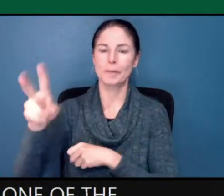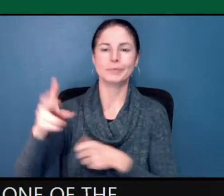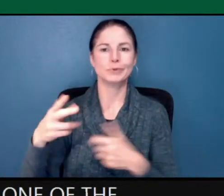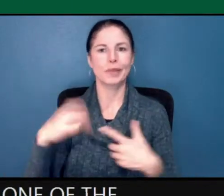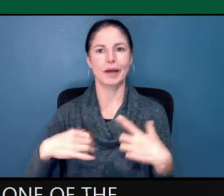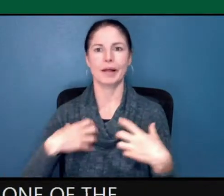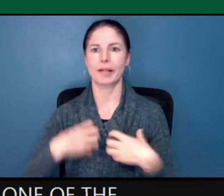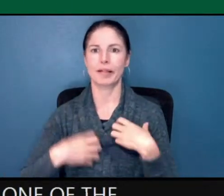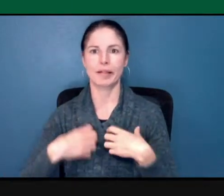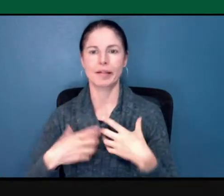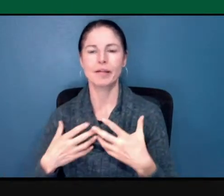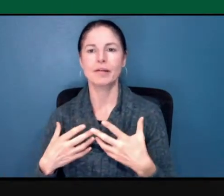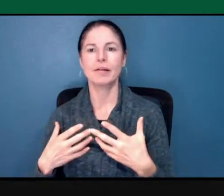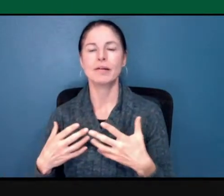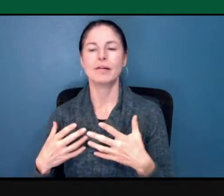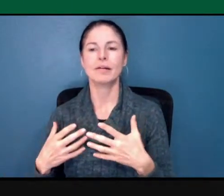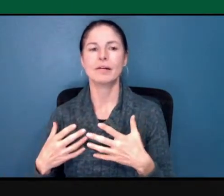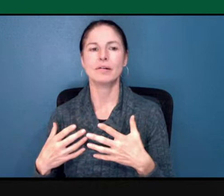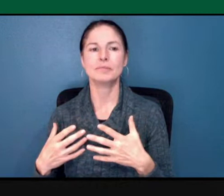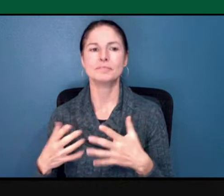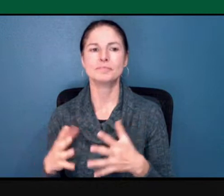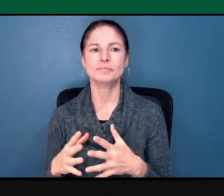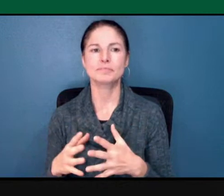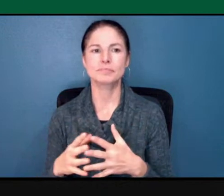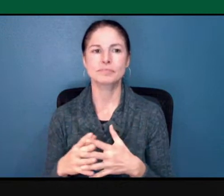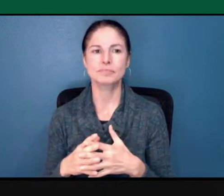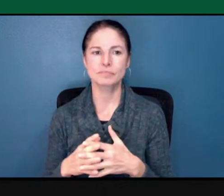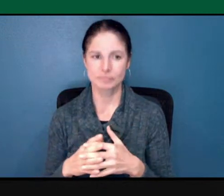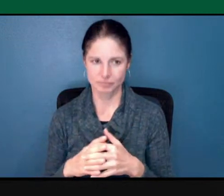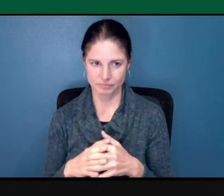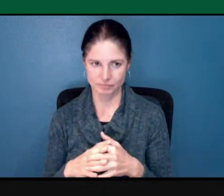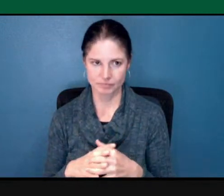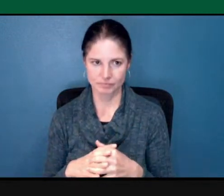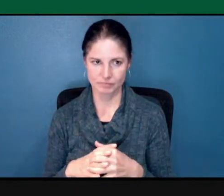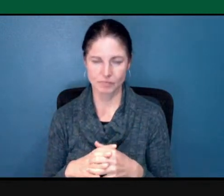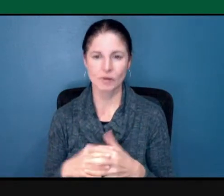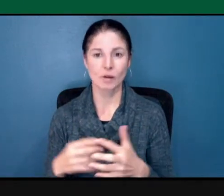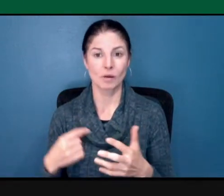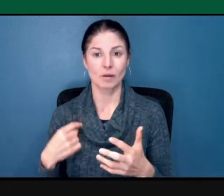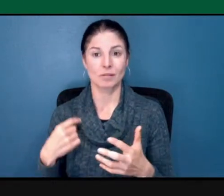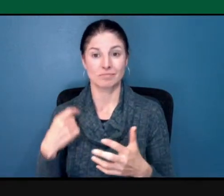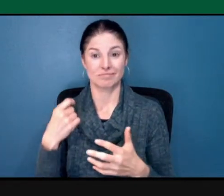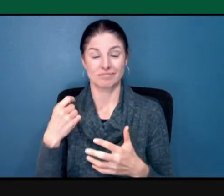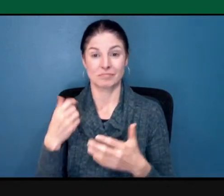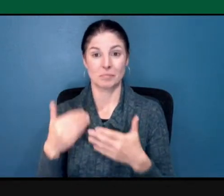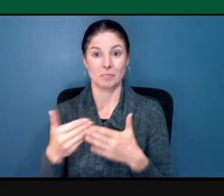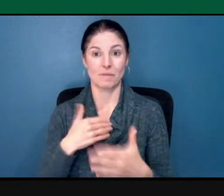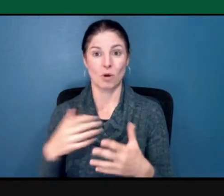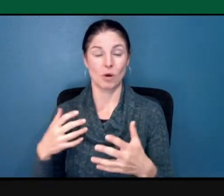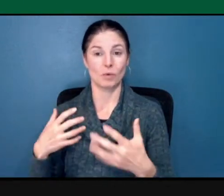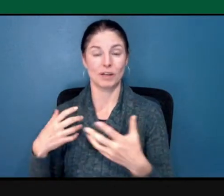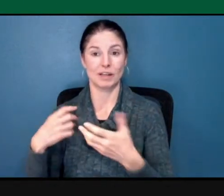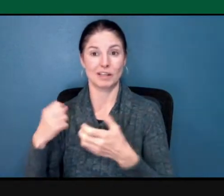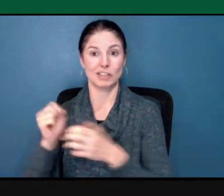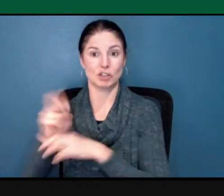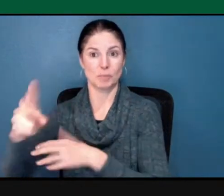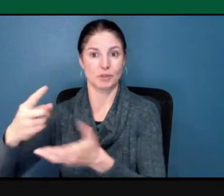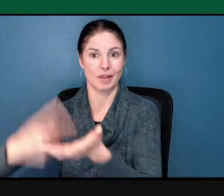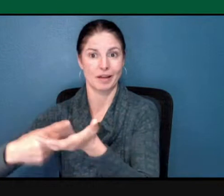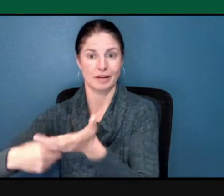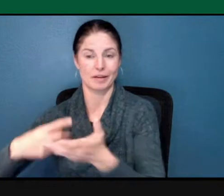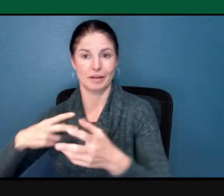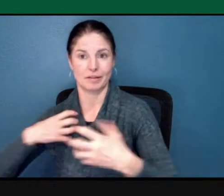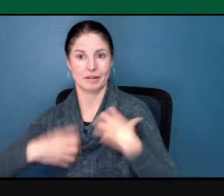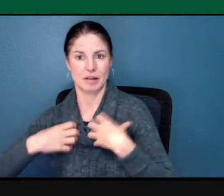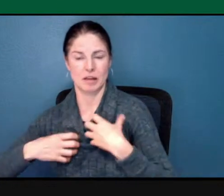we get to the uncomfortable, we spend a year getting to know each other as people, as human beings.